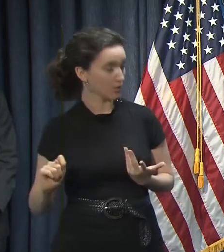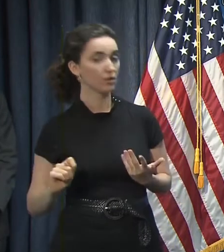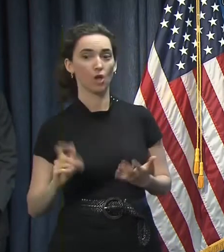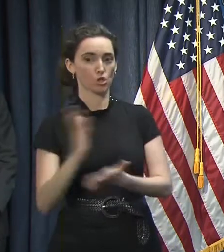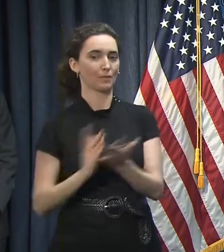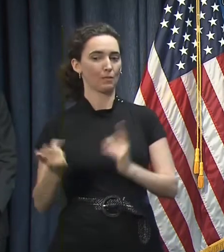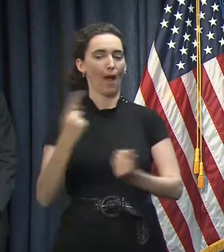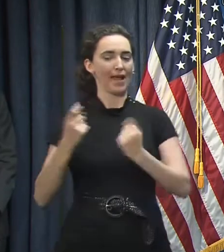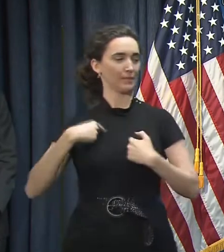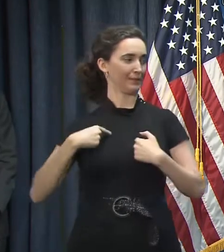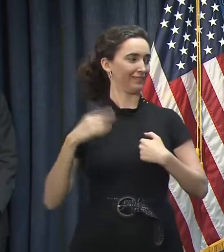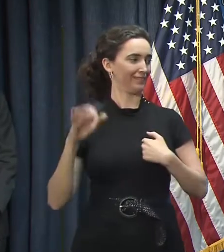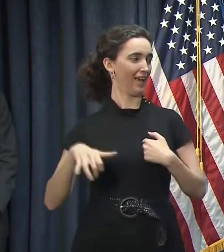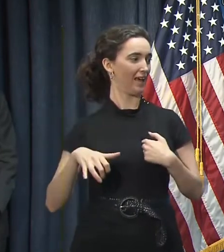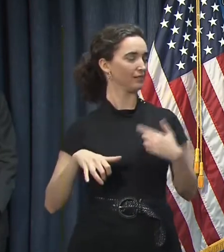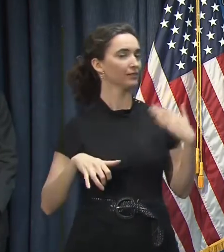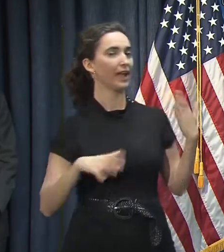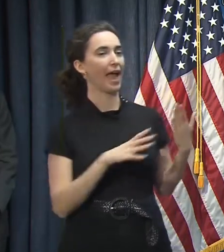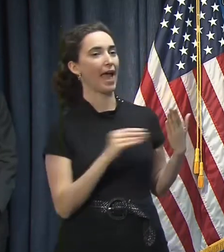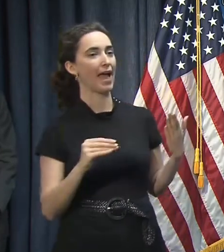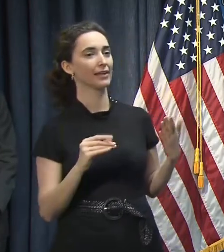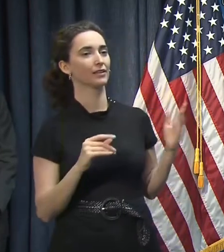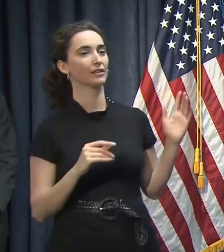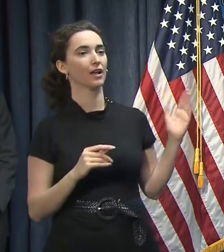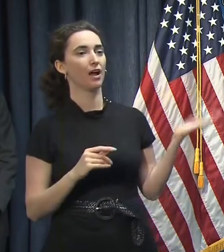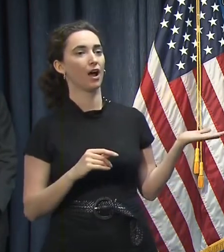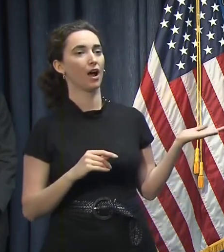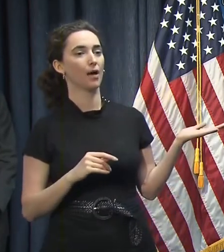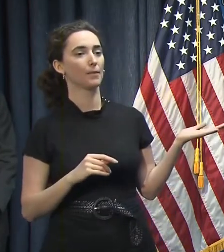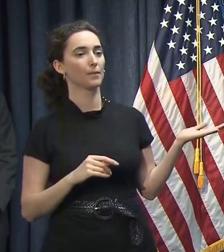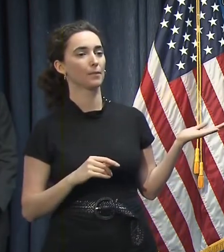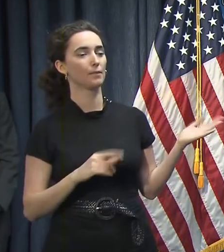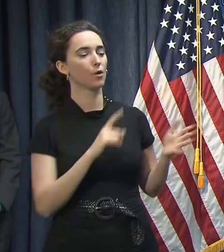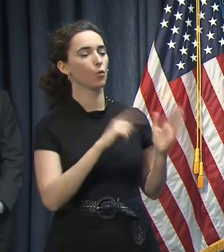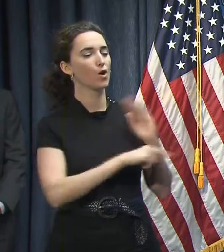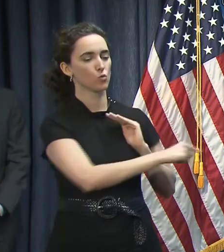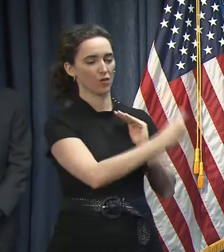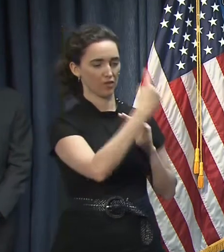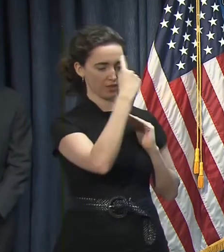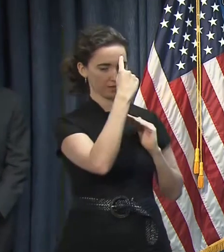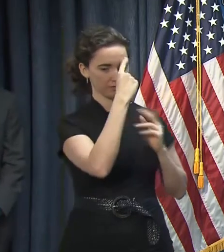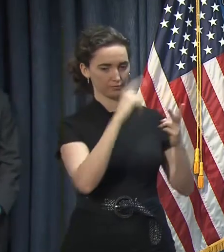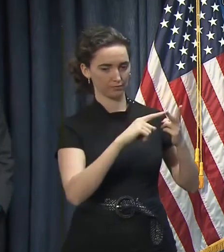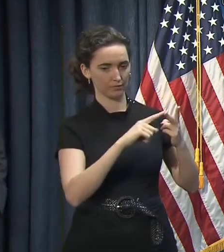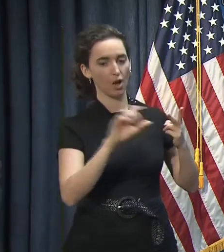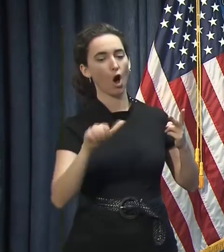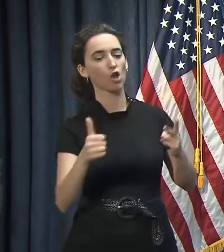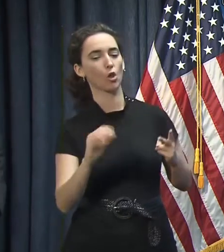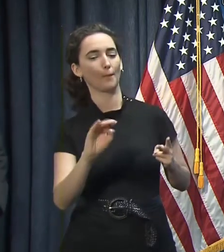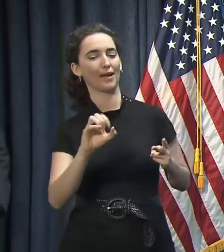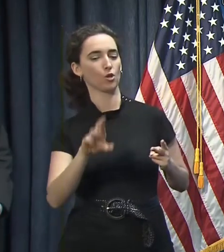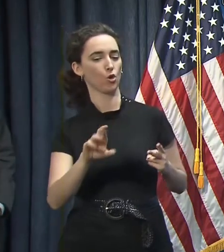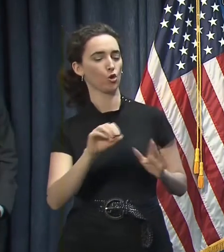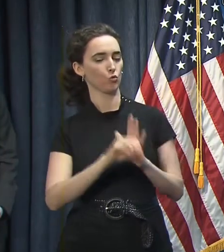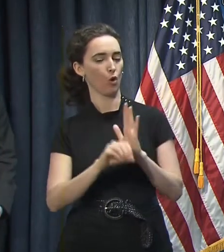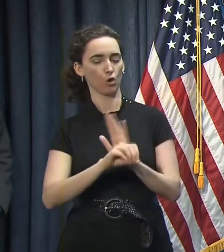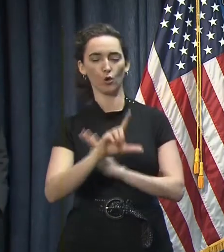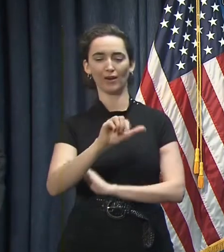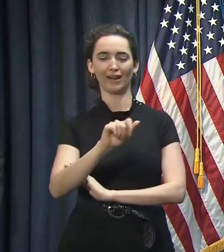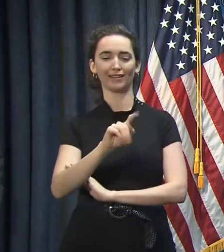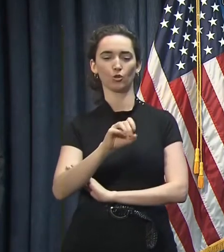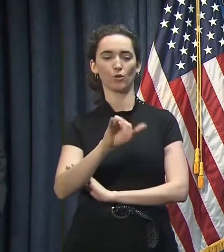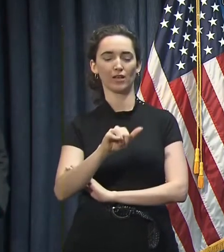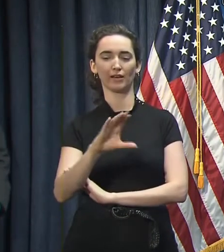questions about this. And then what did you – what did you think of another New Orleans Mayor, LaToya Cantrell? She's saying